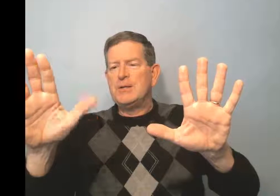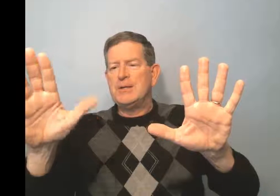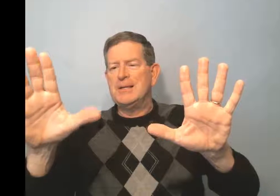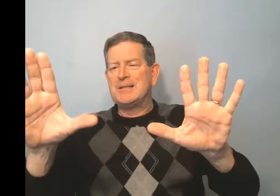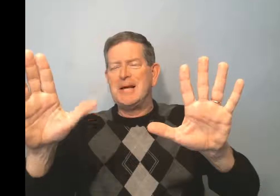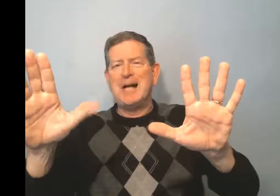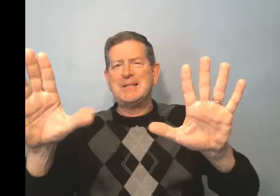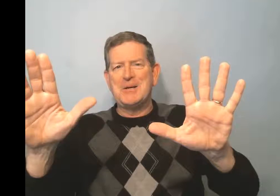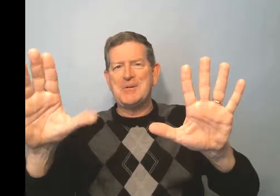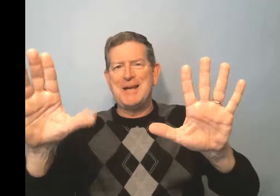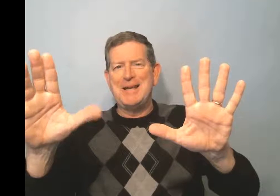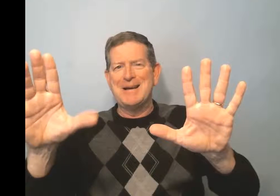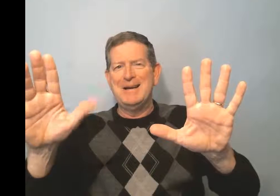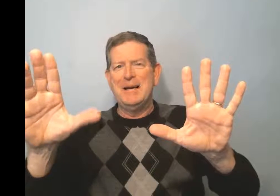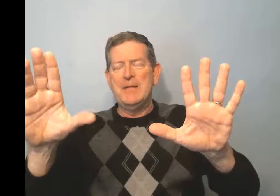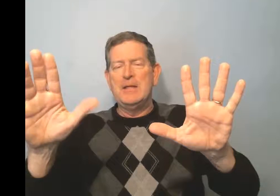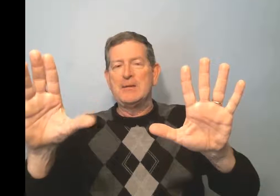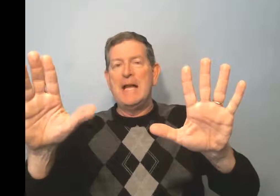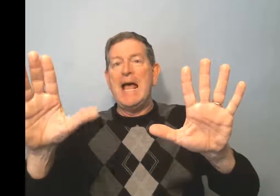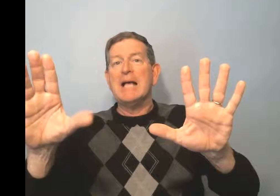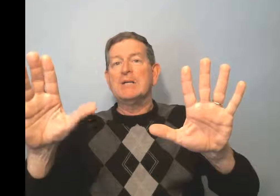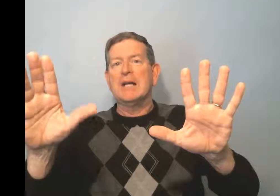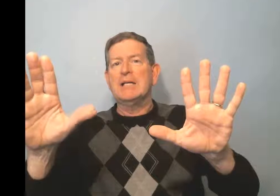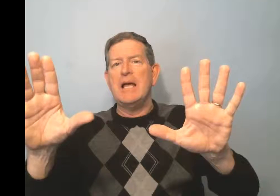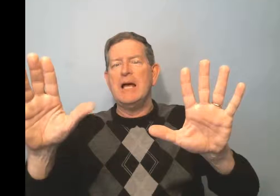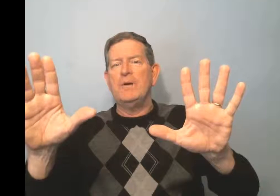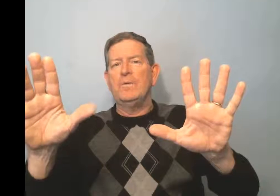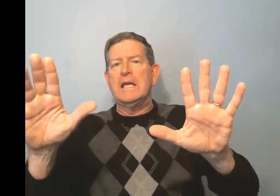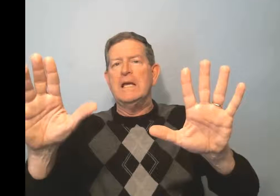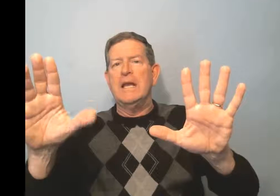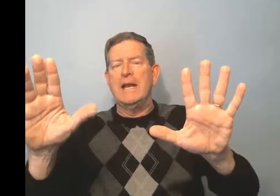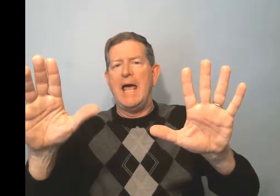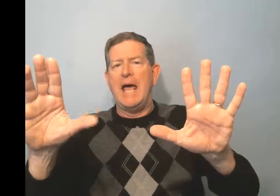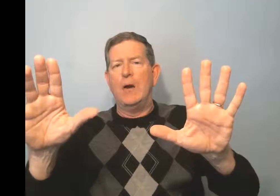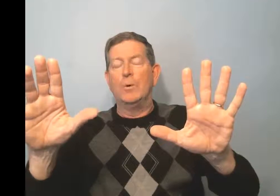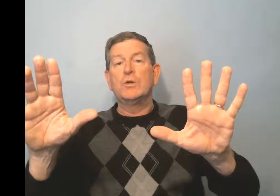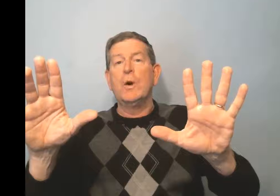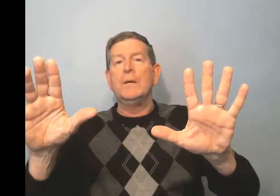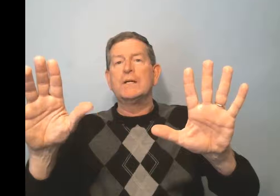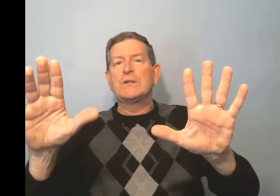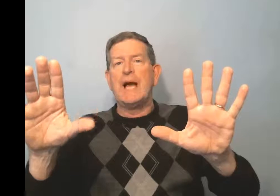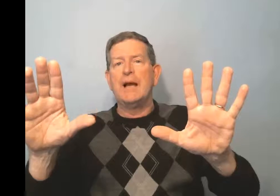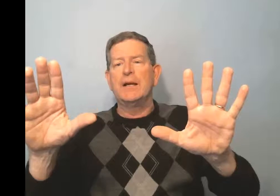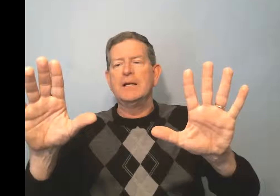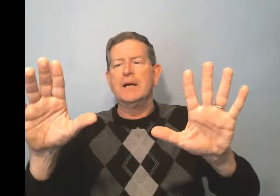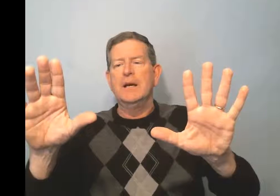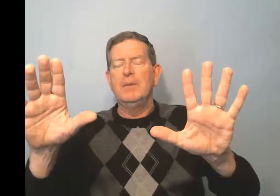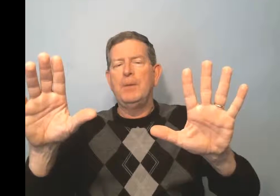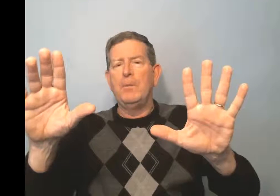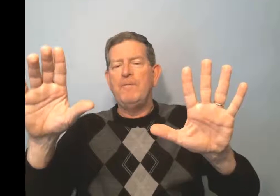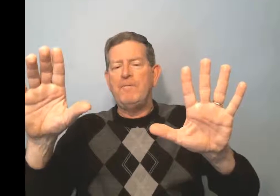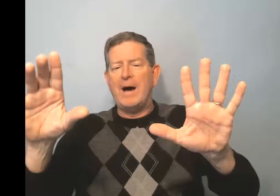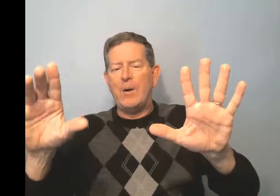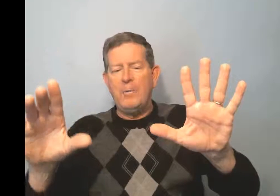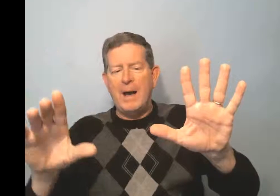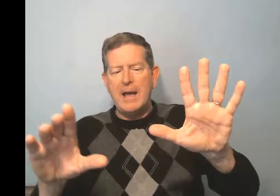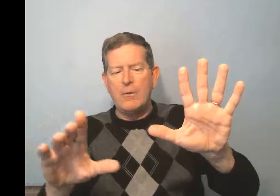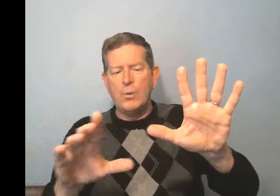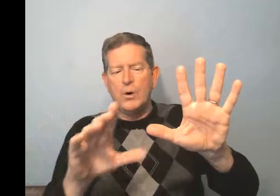consonant right here, there's an S at the end of il and elle, which normally is silent, but when followed by a word